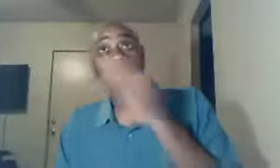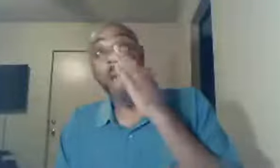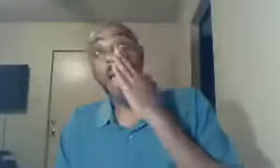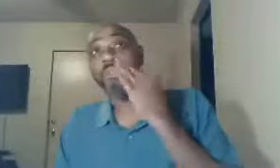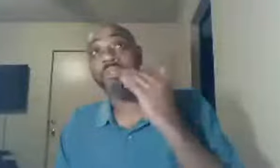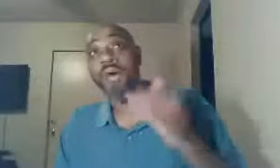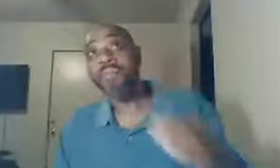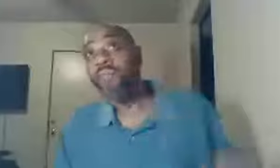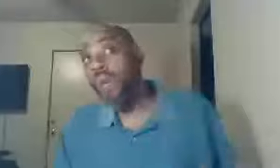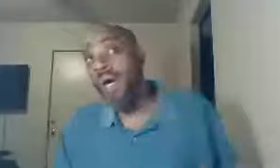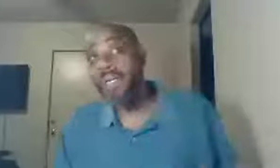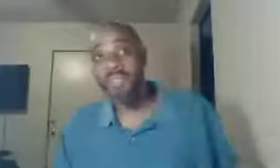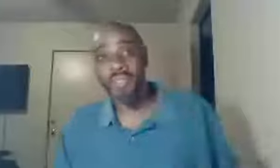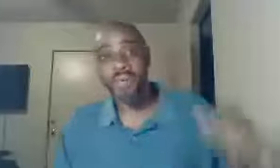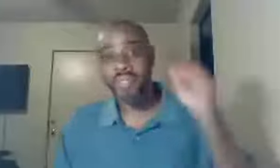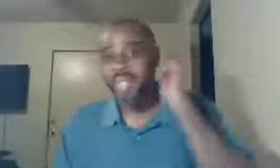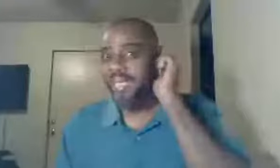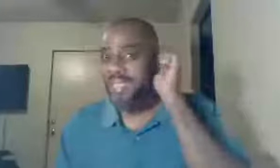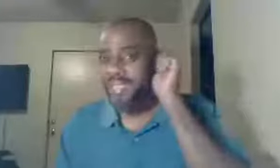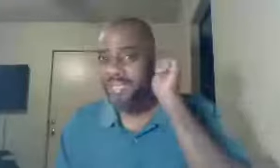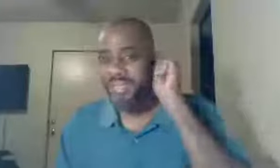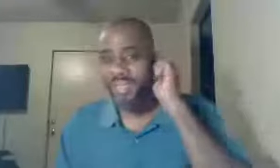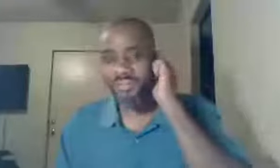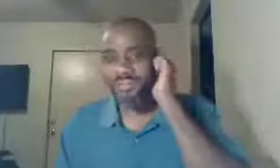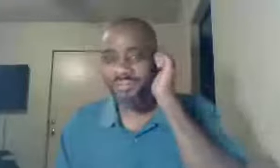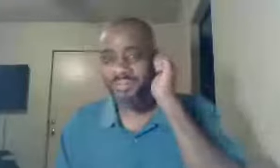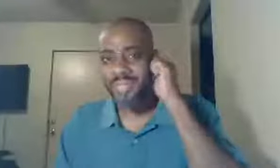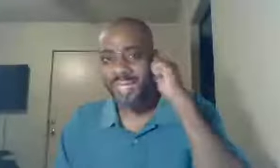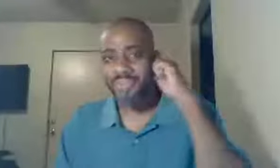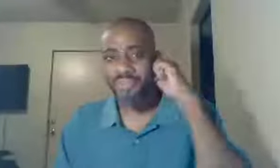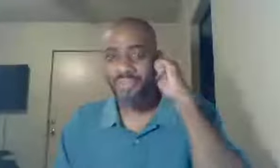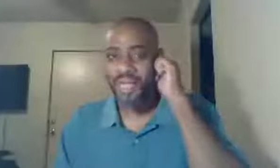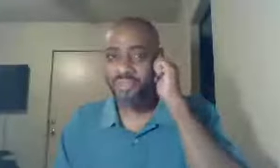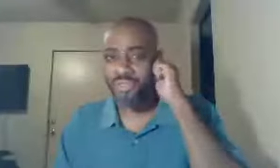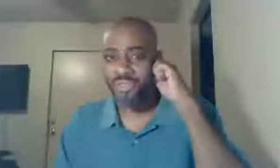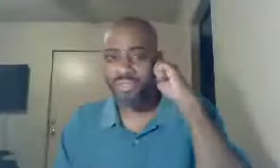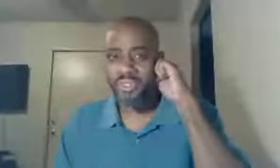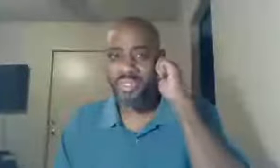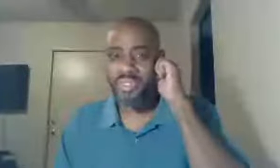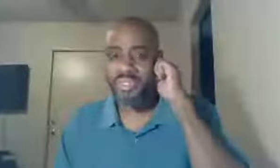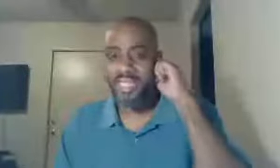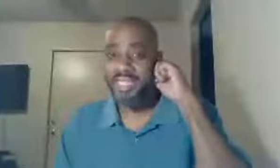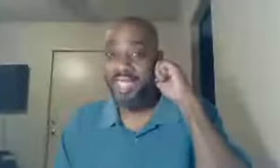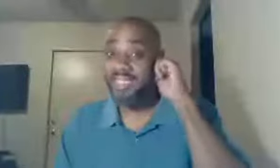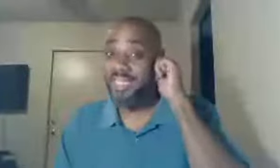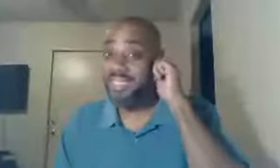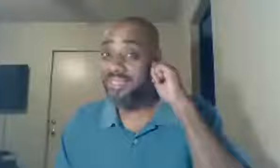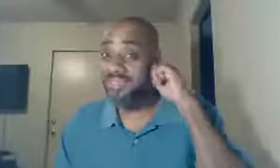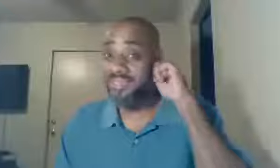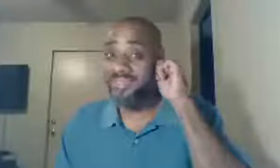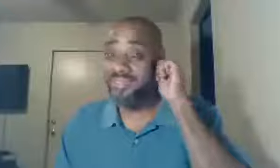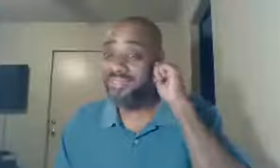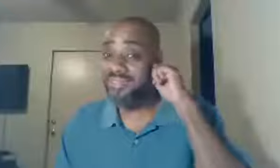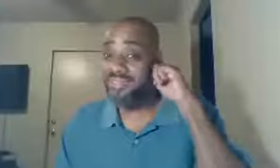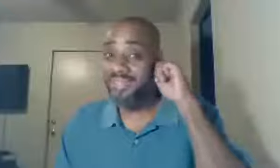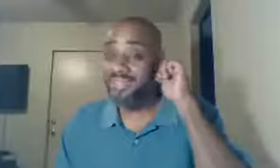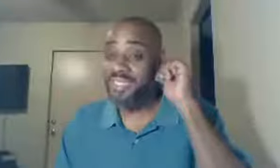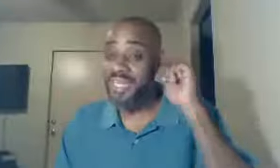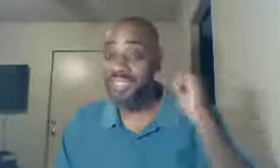wow, 2001, so that was 18 years ago, I left in 2002, so that's 18, 17, 18